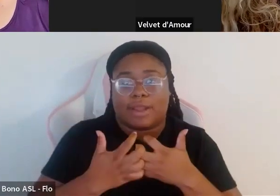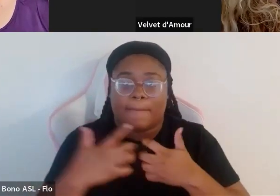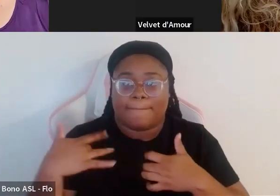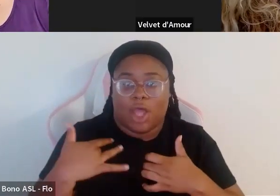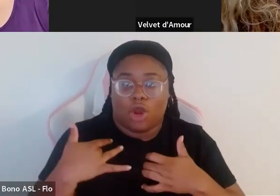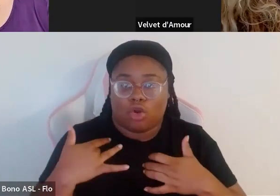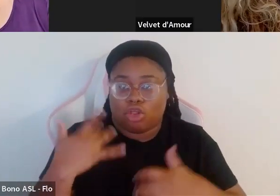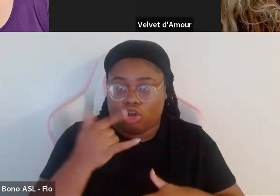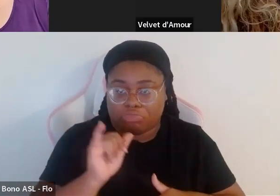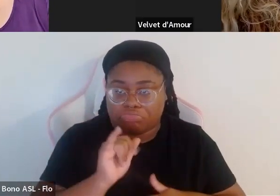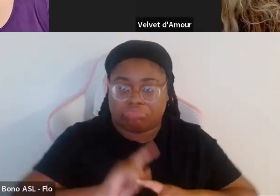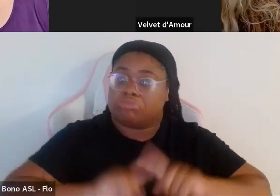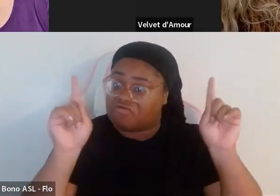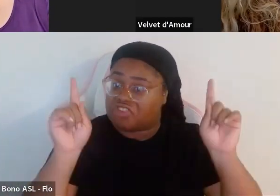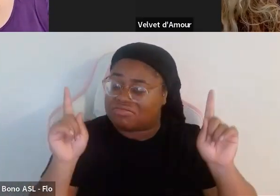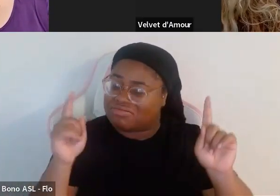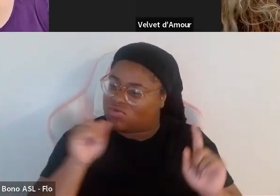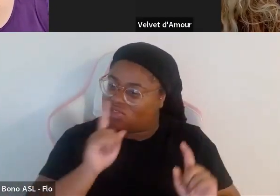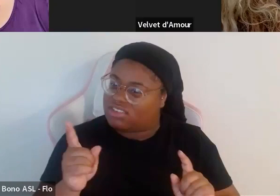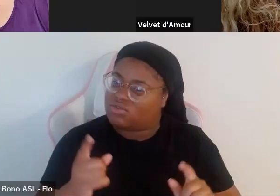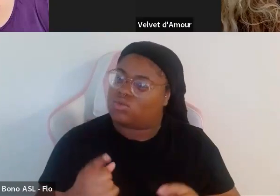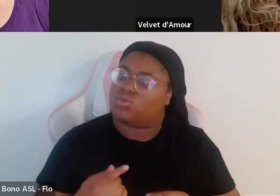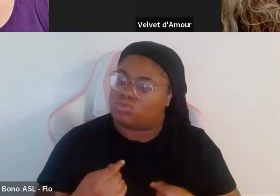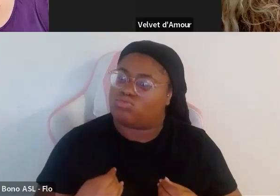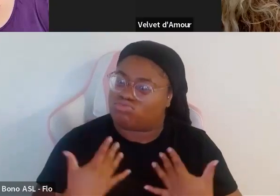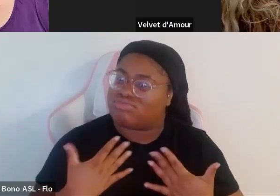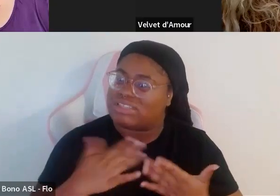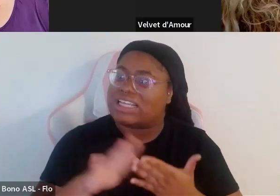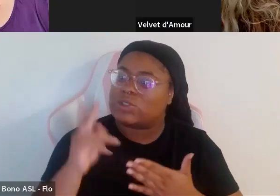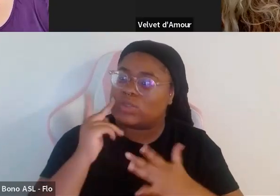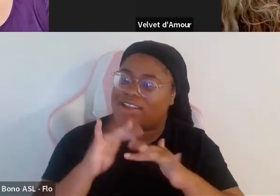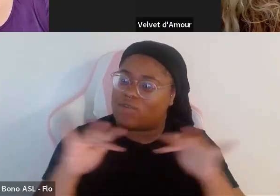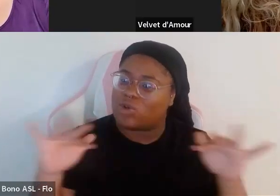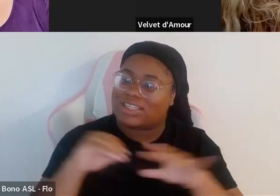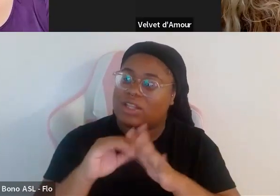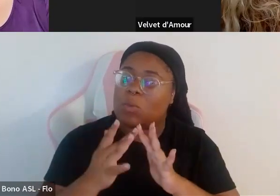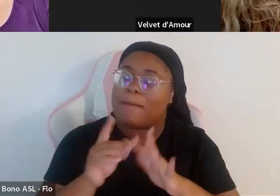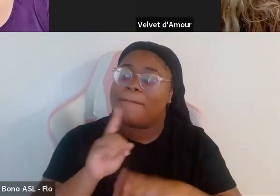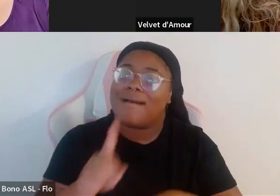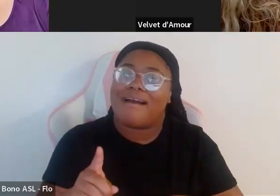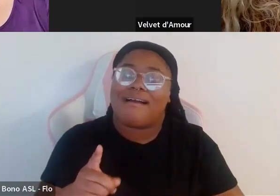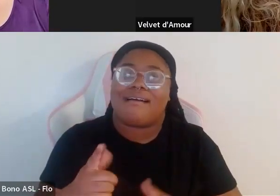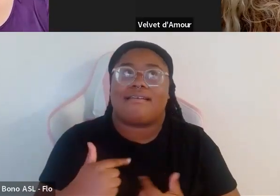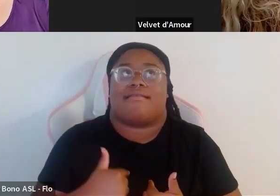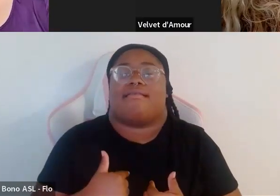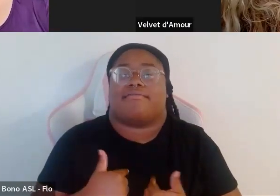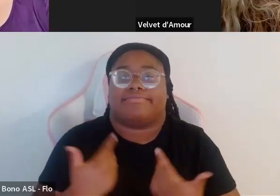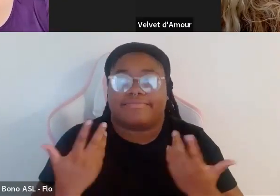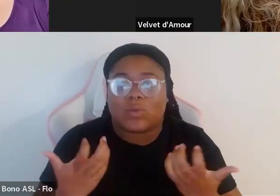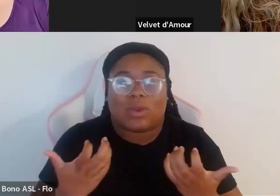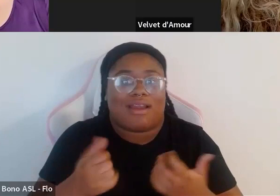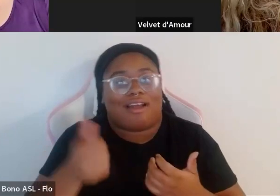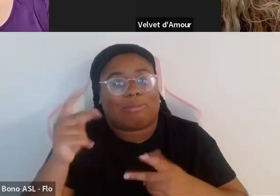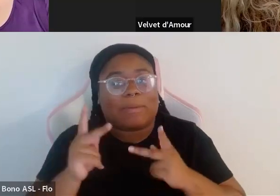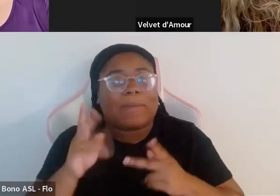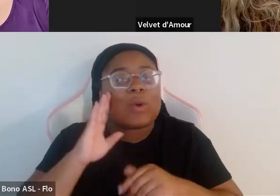and it's refreshing to see the diversity on their website I just wish that other people I mean it's slow in